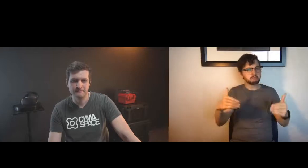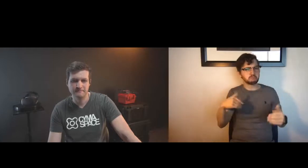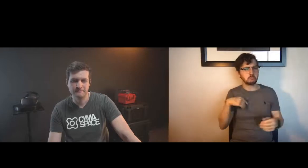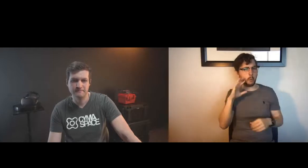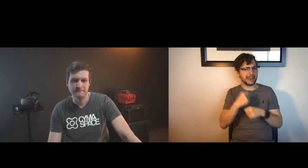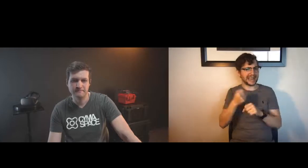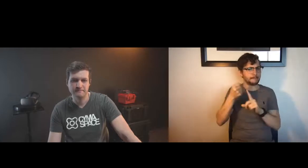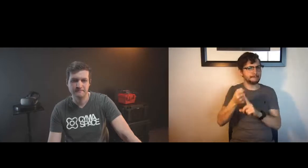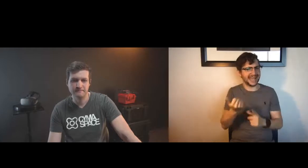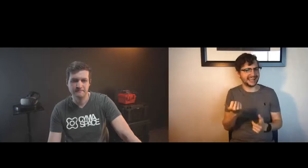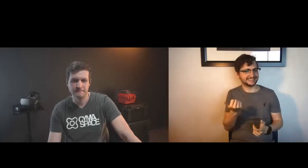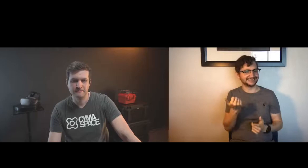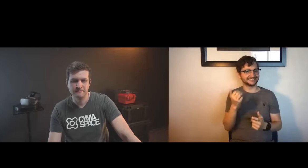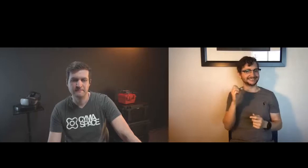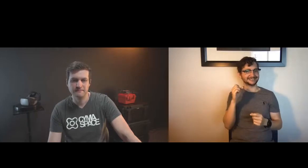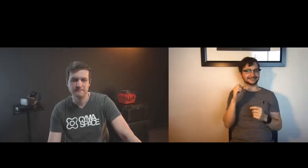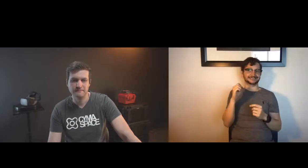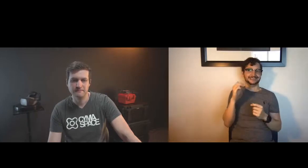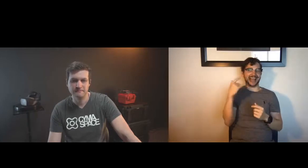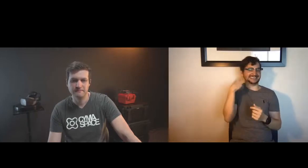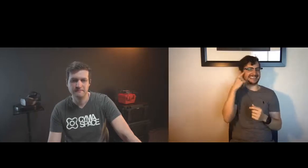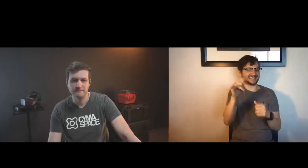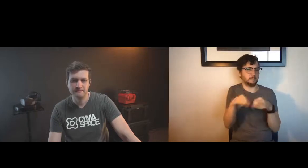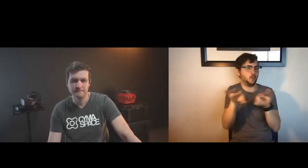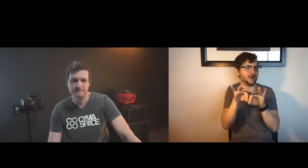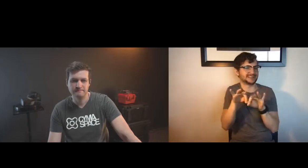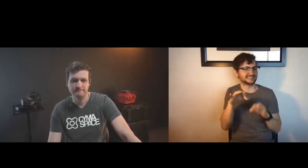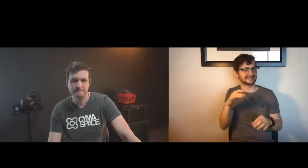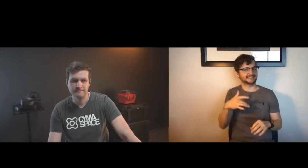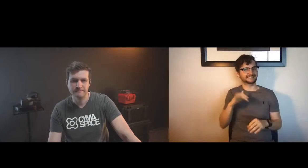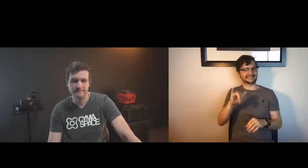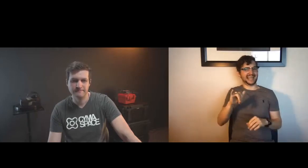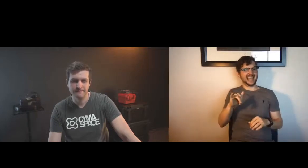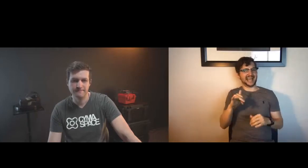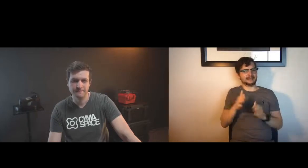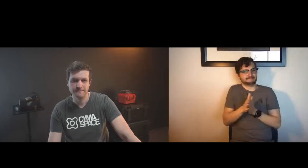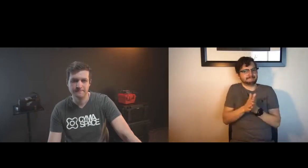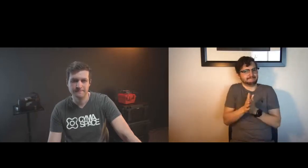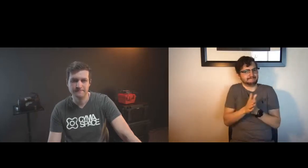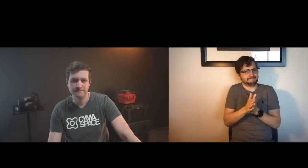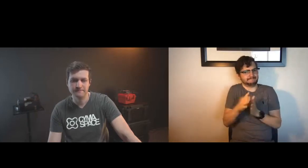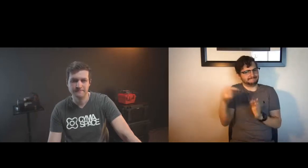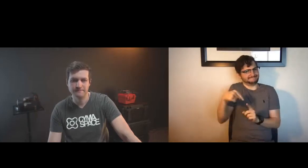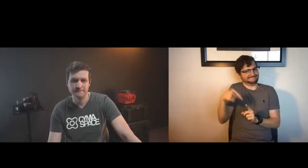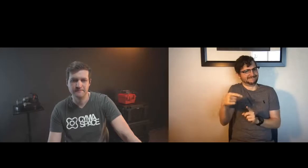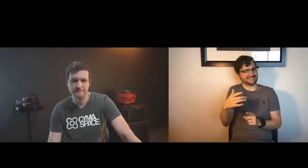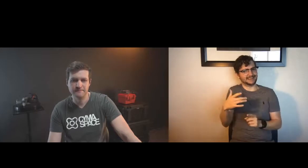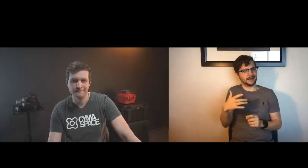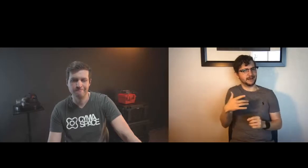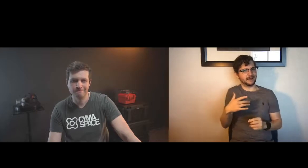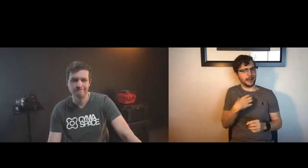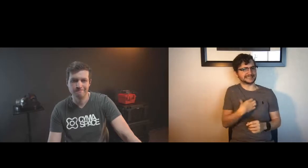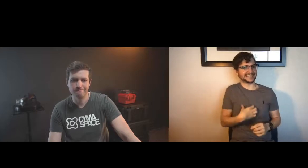there's going to have to be someone who's a self-starter and willing to be a pioneer and make this impact i think it's important that